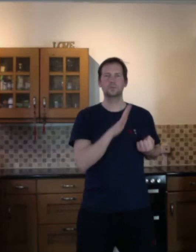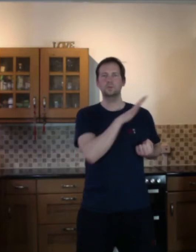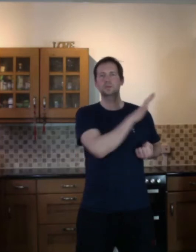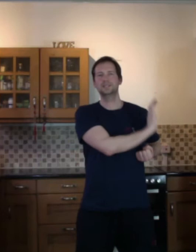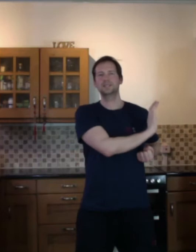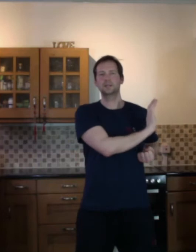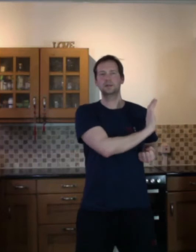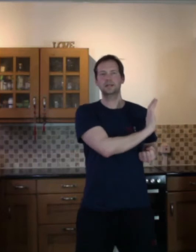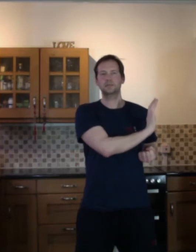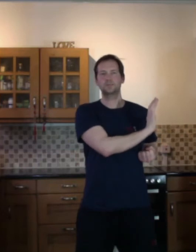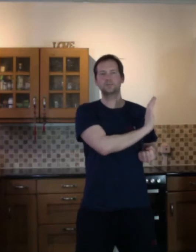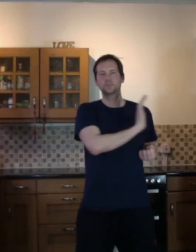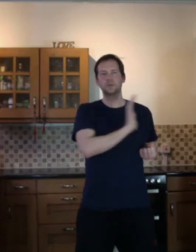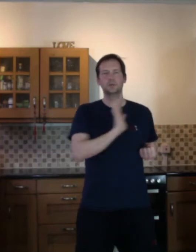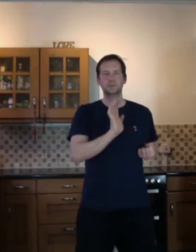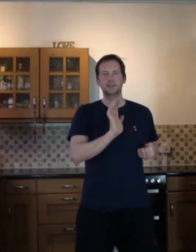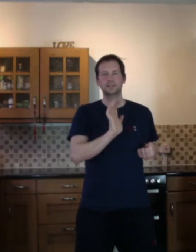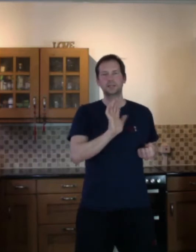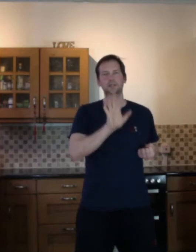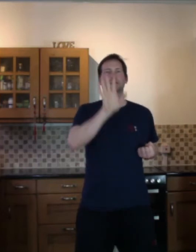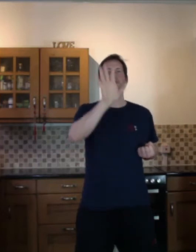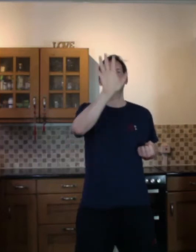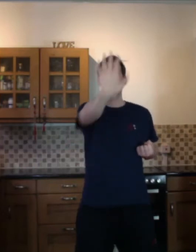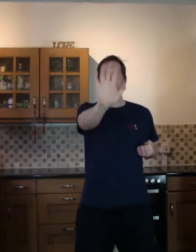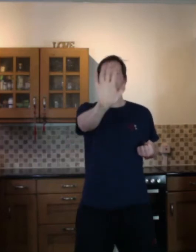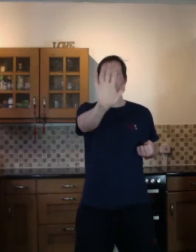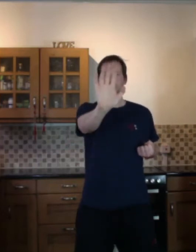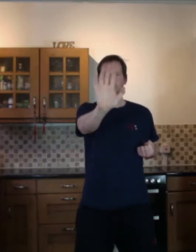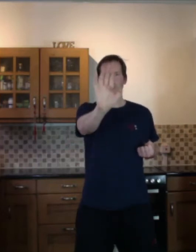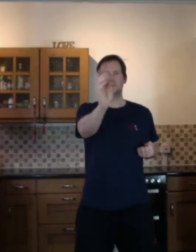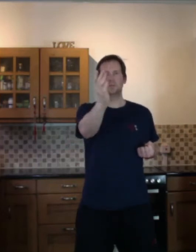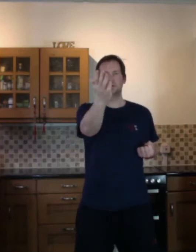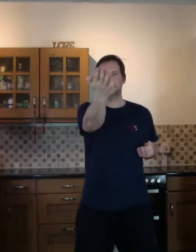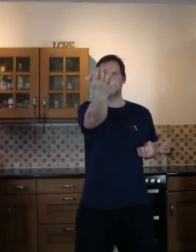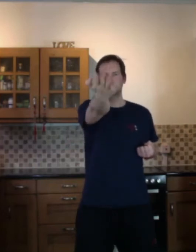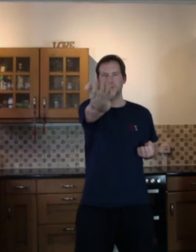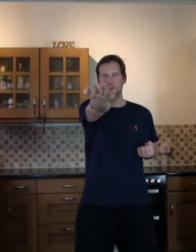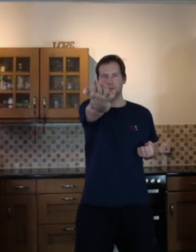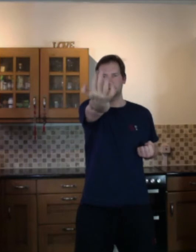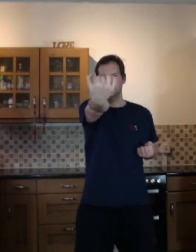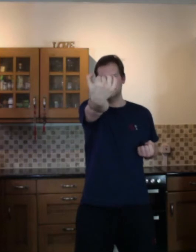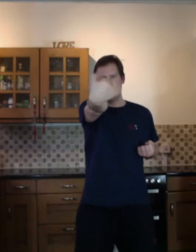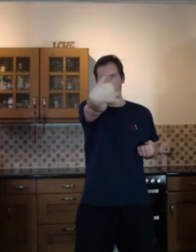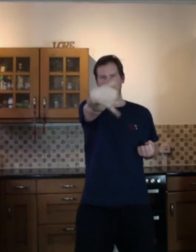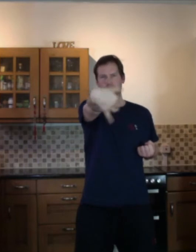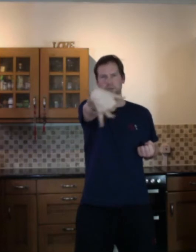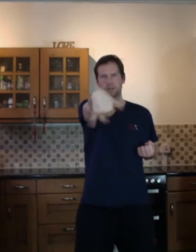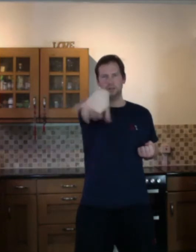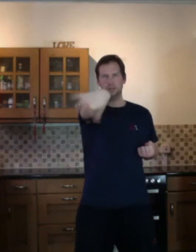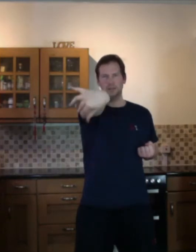Inside pack. Back to centre. Straight palm. Locking out the arm. Wrist stretch at the end.